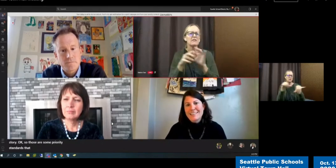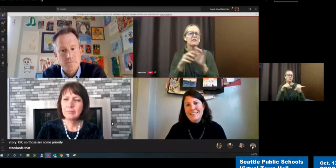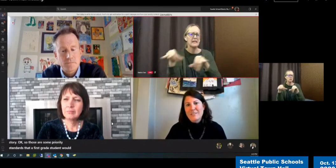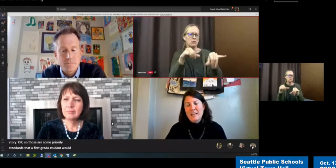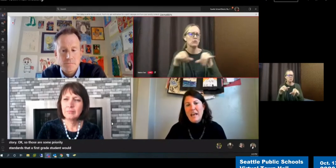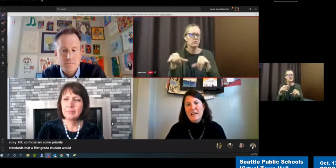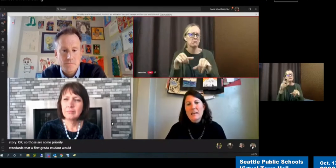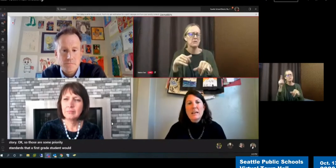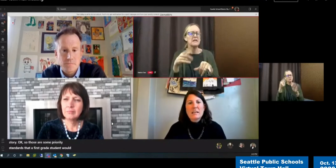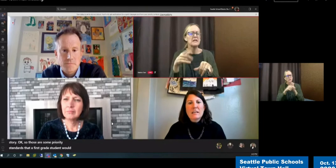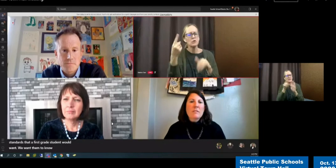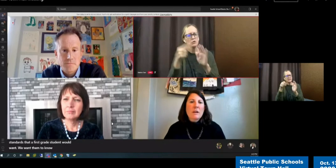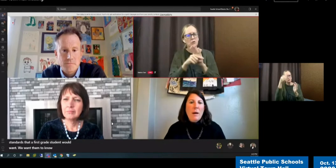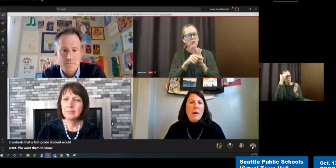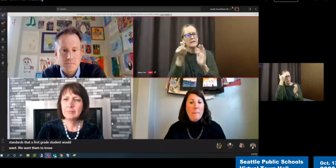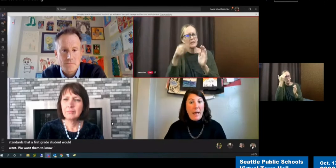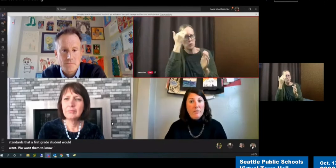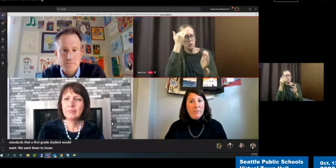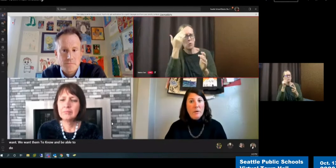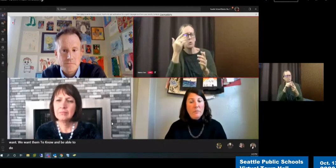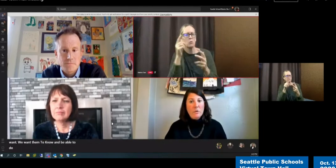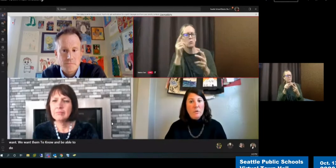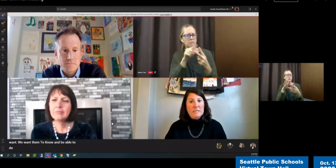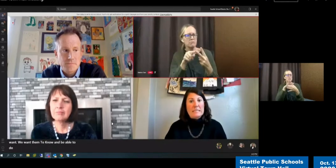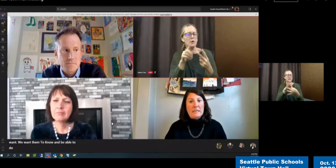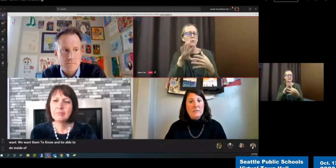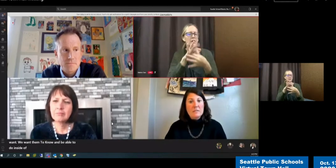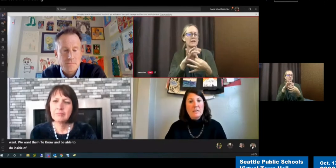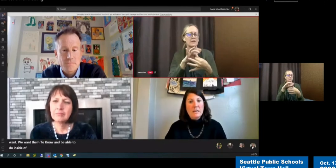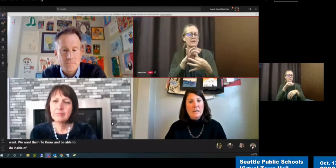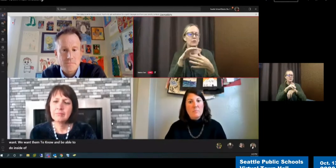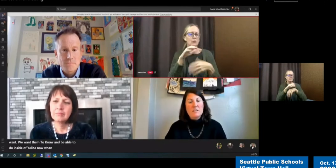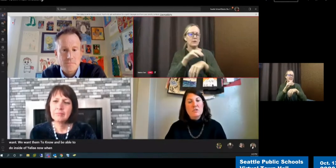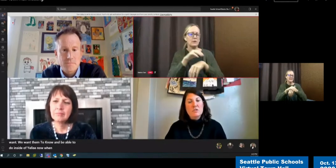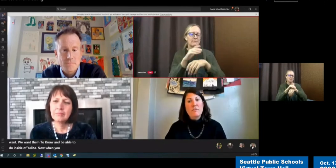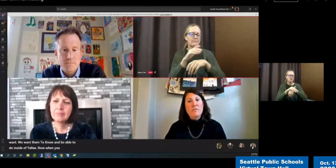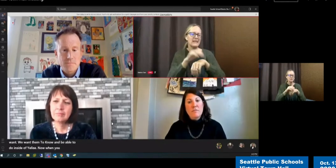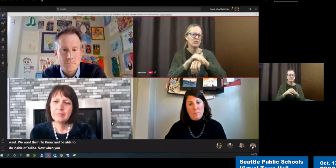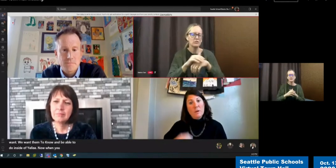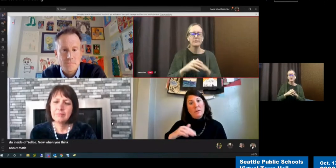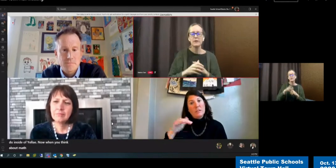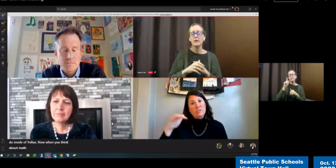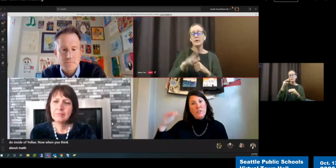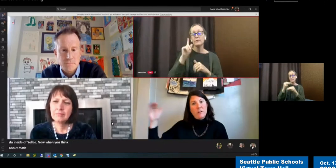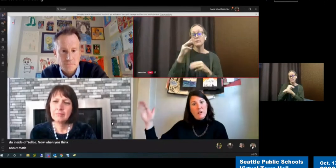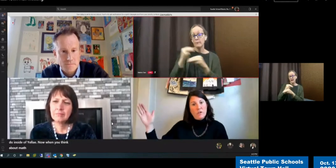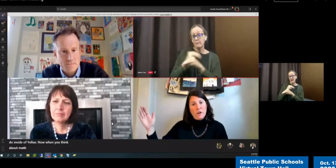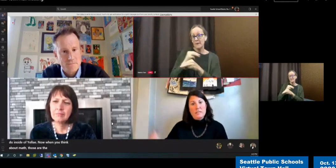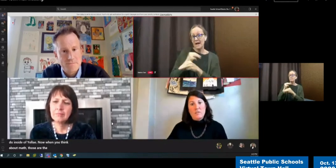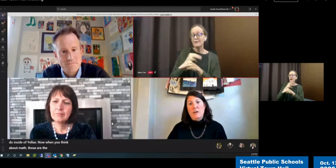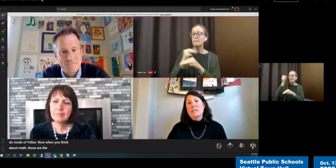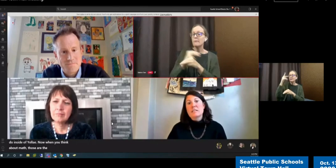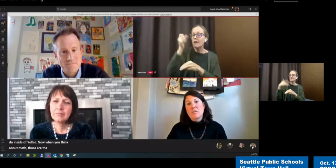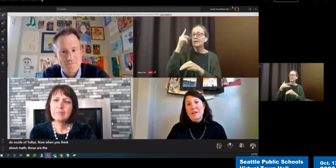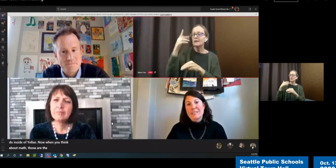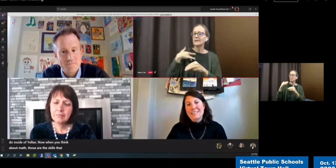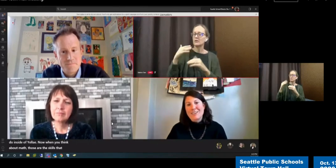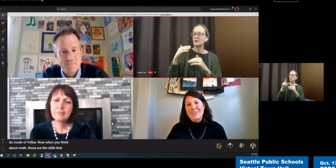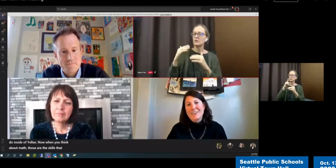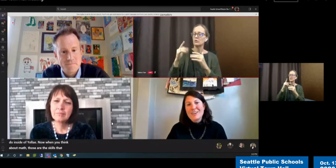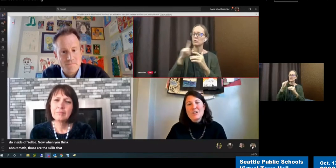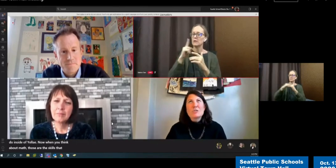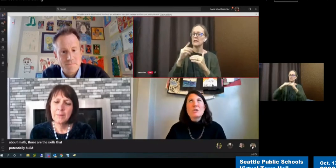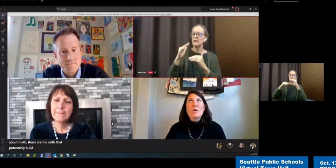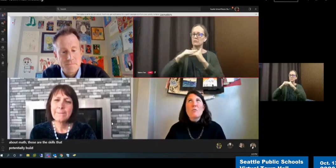inside of ELA. Now, when you think about math, those are the skills that potentially build on each other across the grades and across the